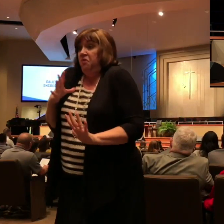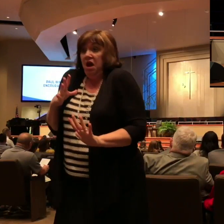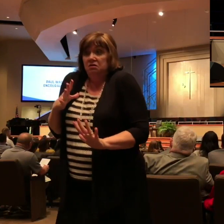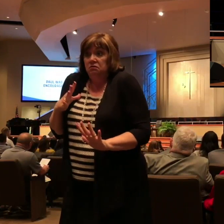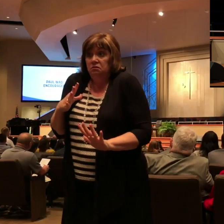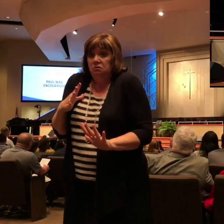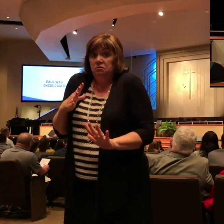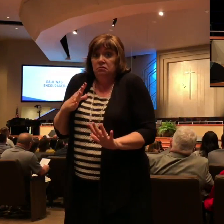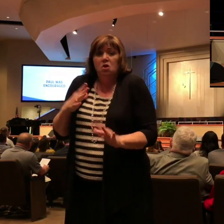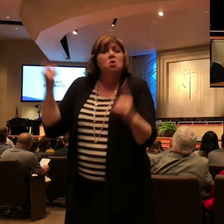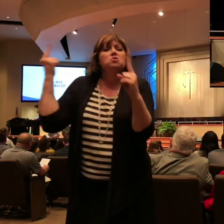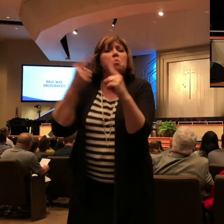of Jesus Christ, they're not the enemy.